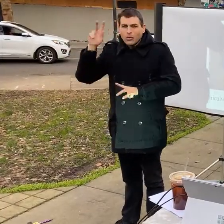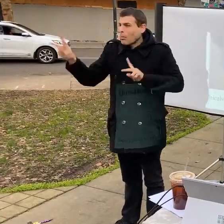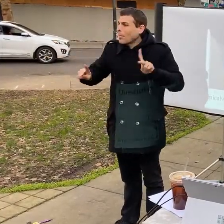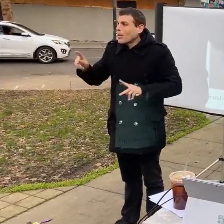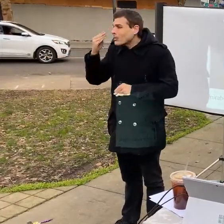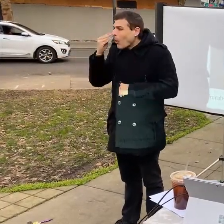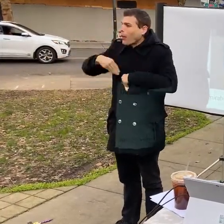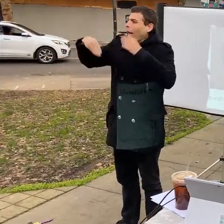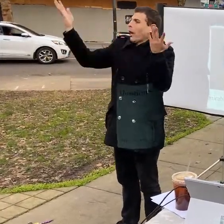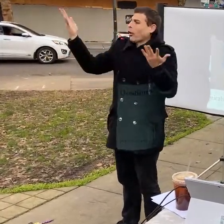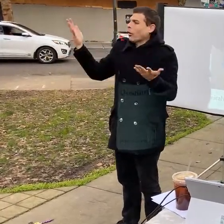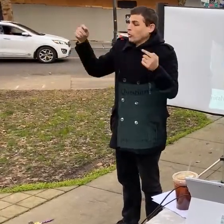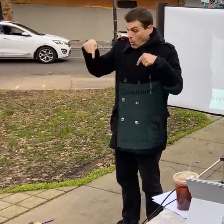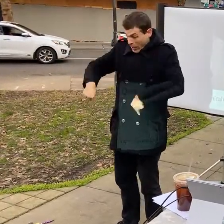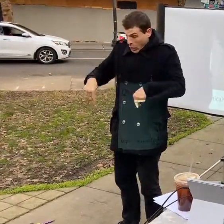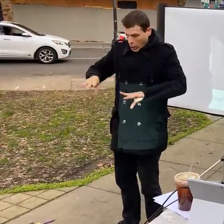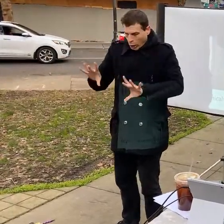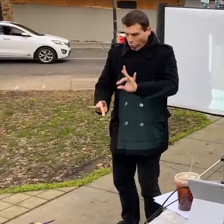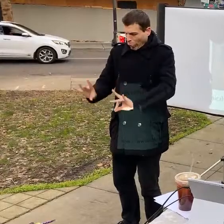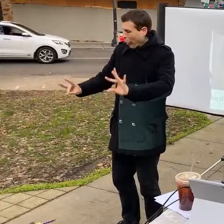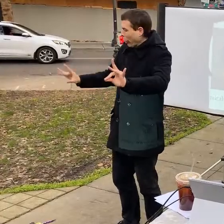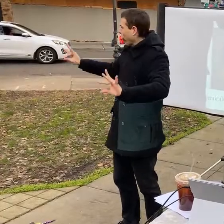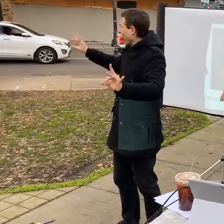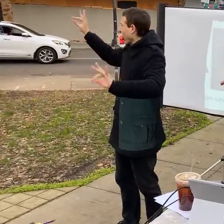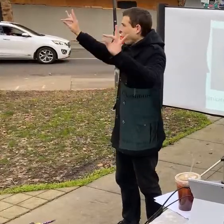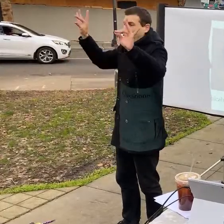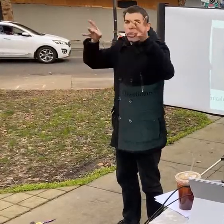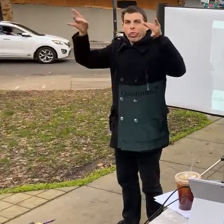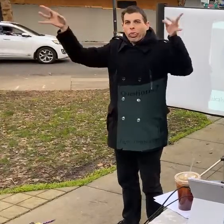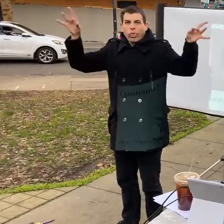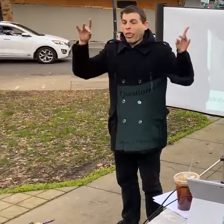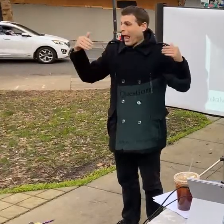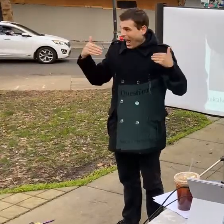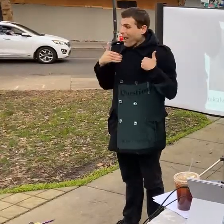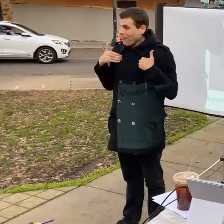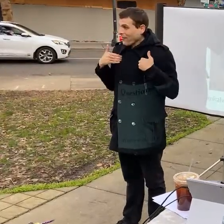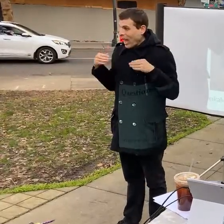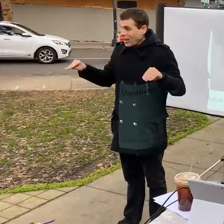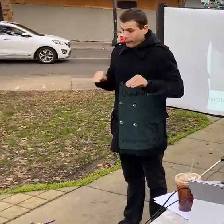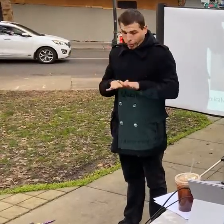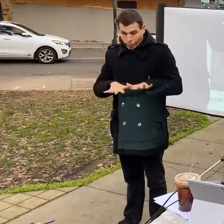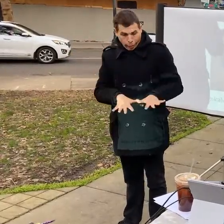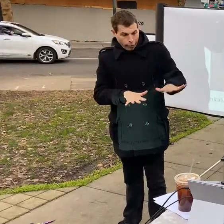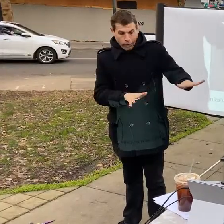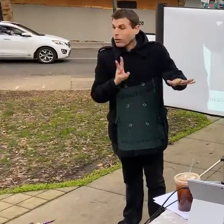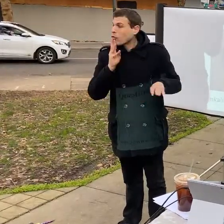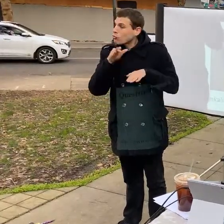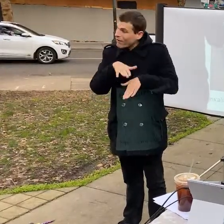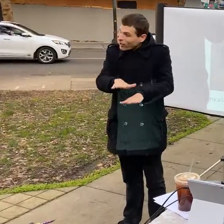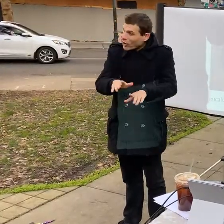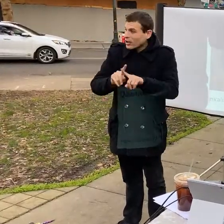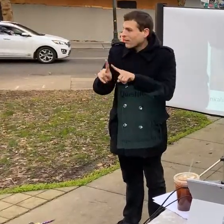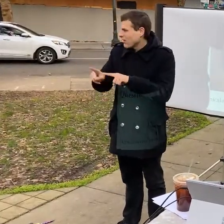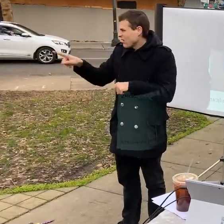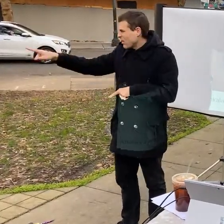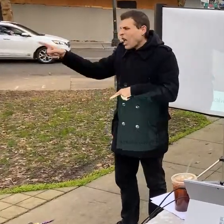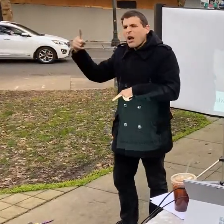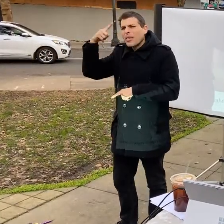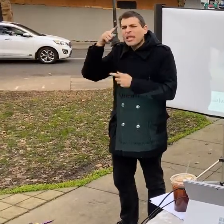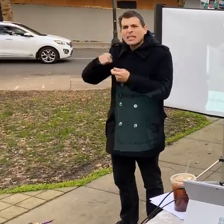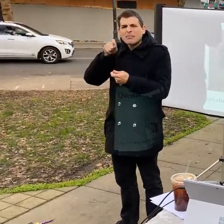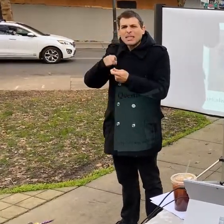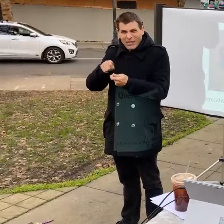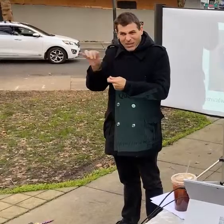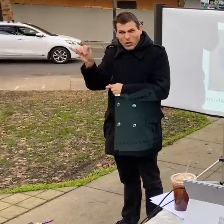cares about that and so there's residues that sit on the ground and slowly get washed into the into the river one thing about specifically the